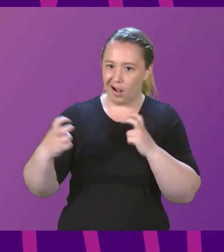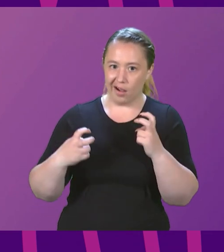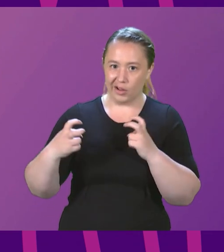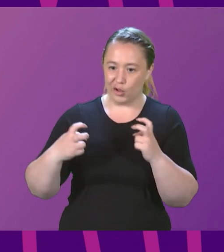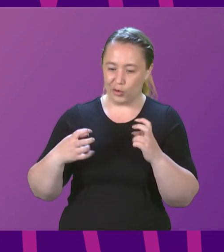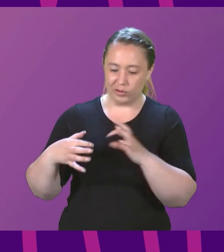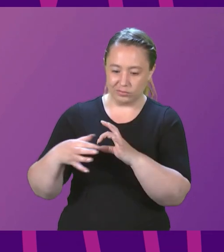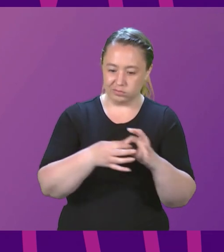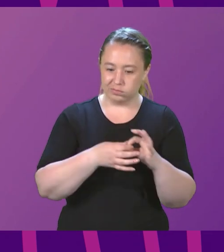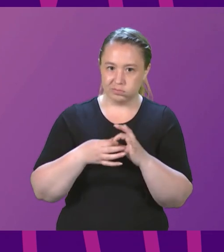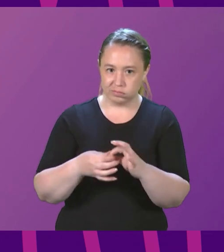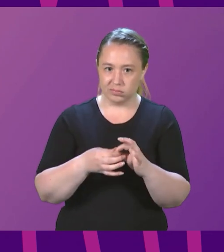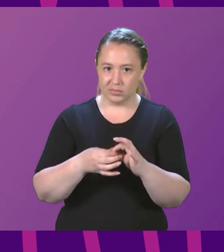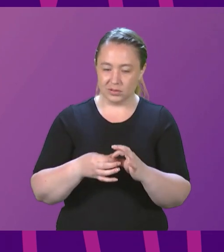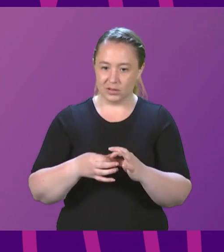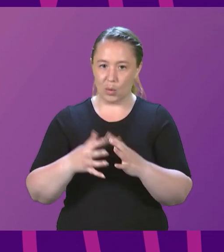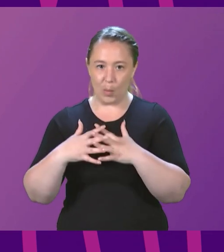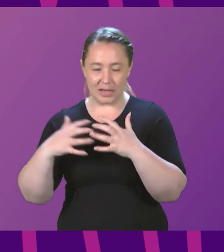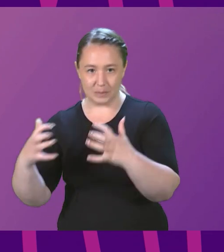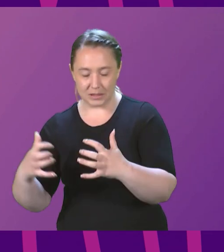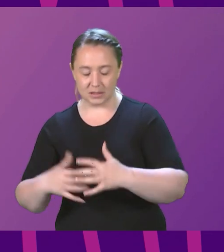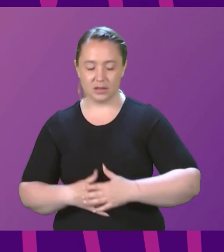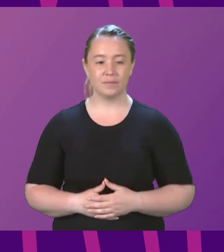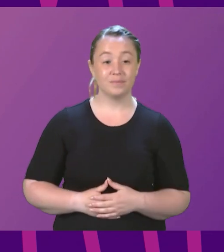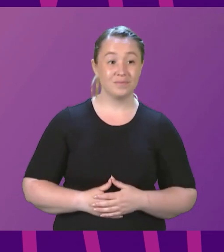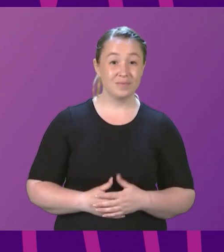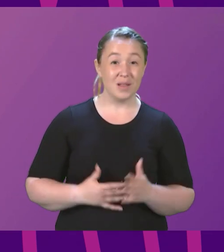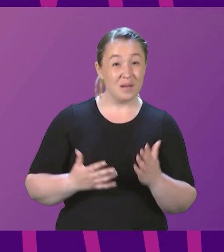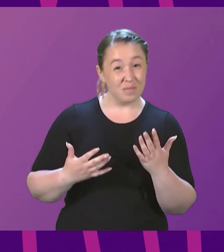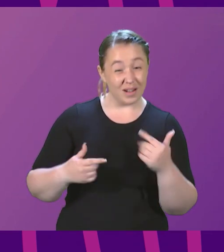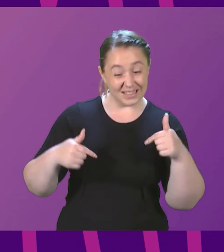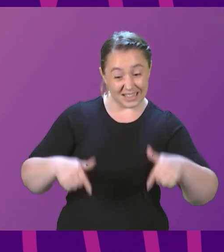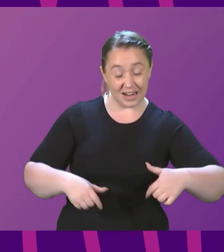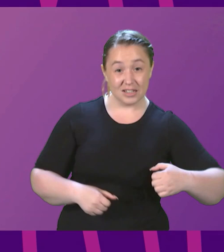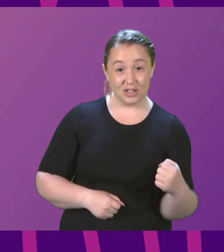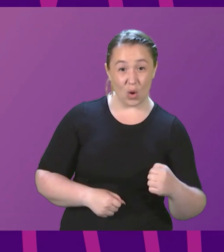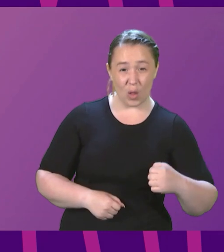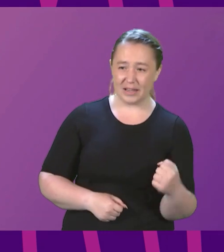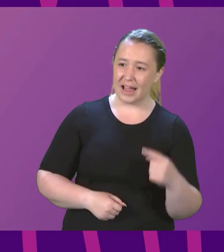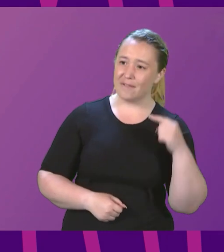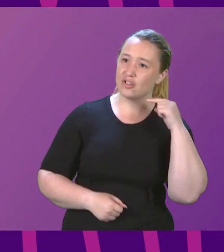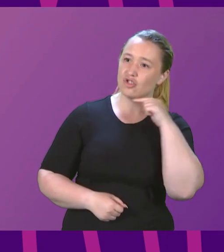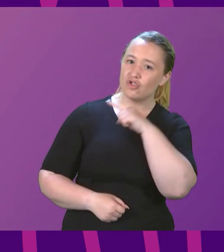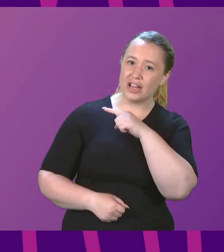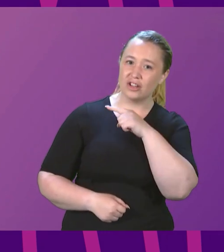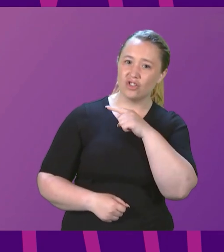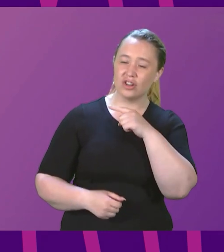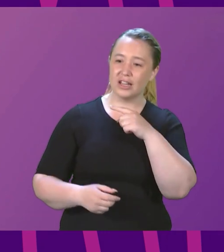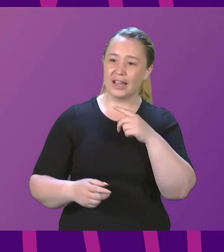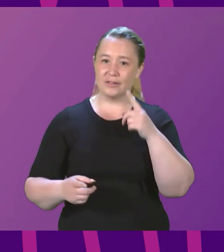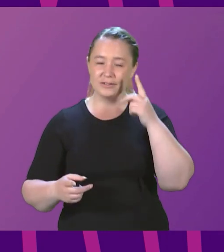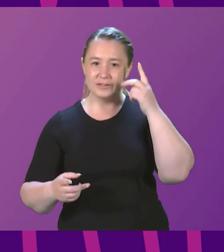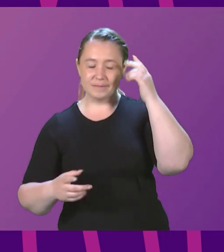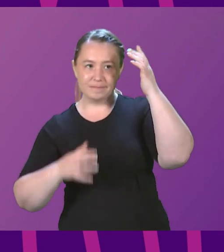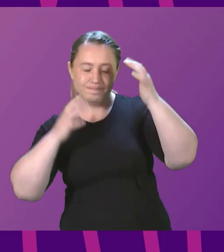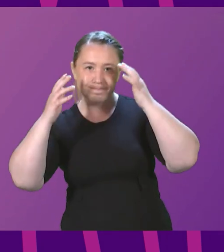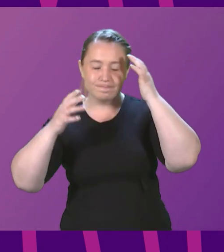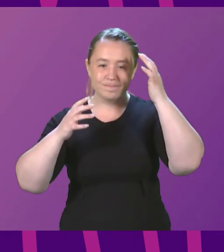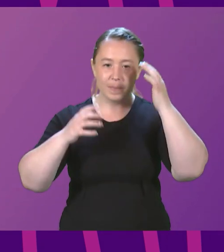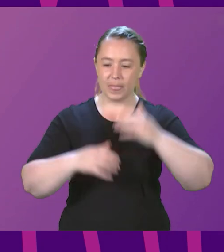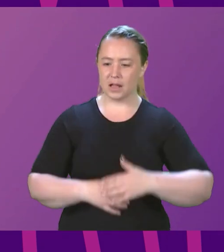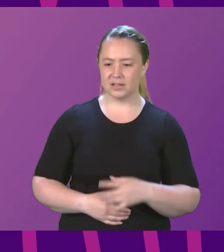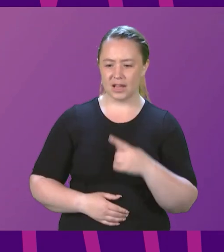Union. Now we have this strange conundrum, don't we, in Scotland where the Tories suggest that nobody in Scotland